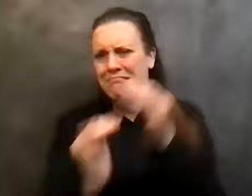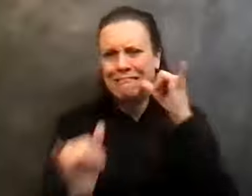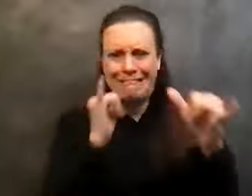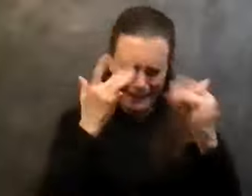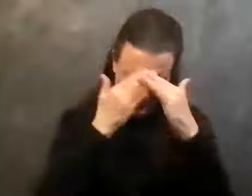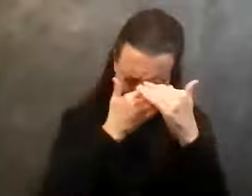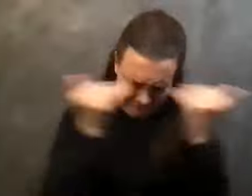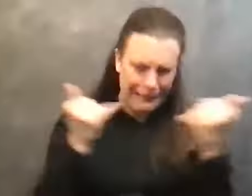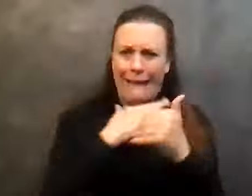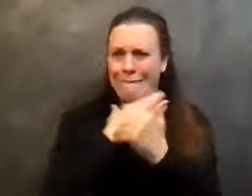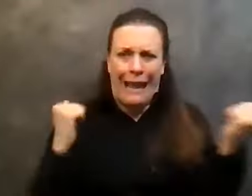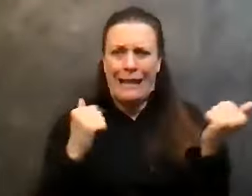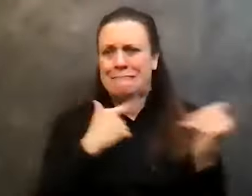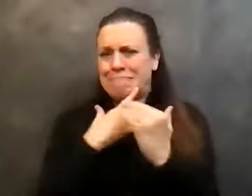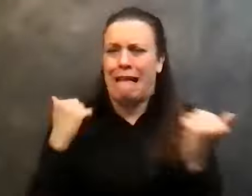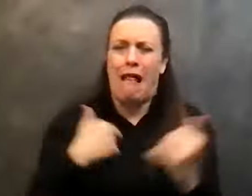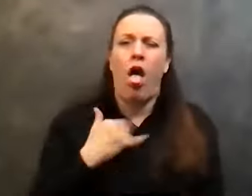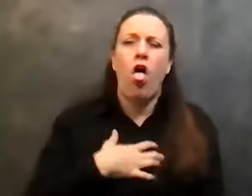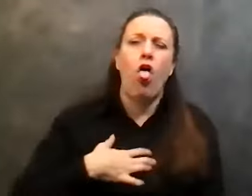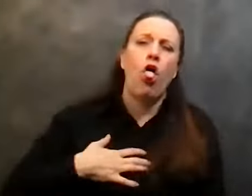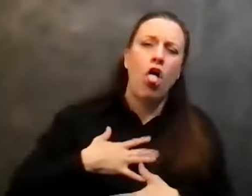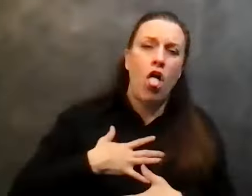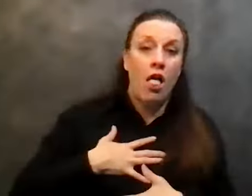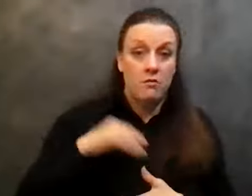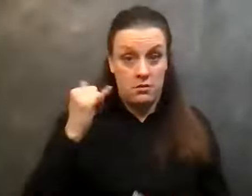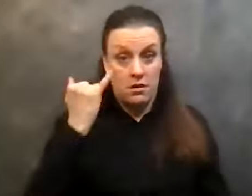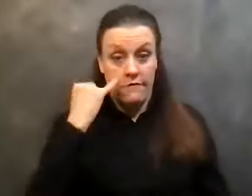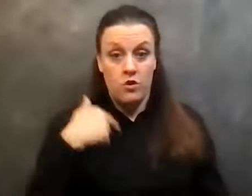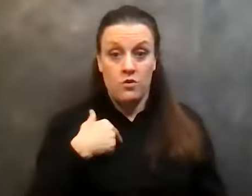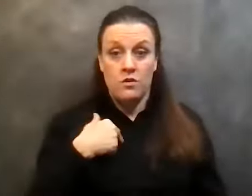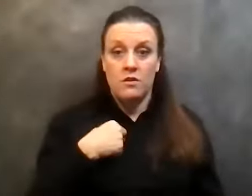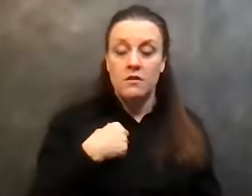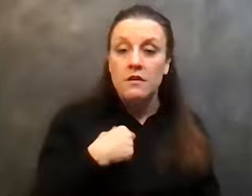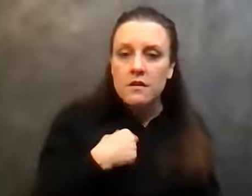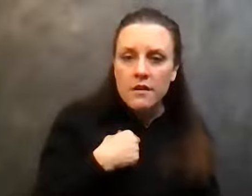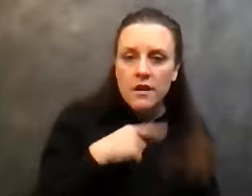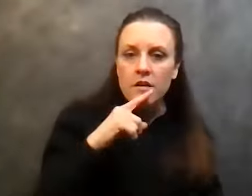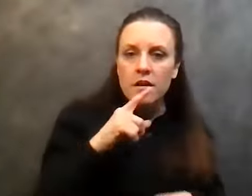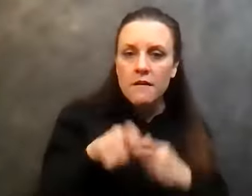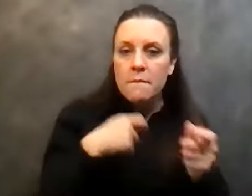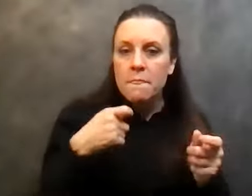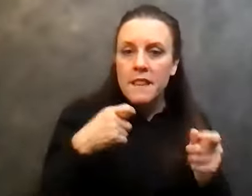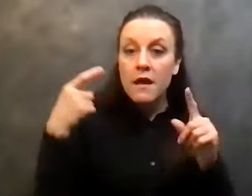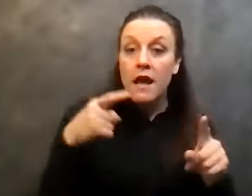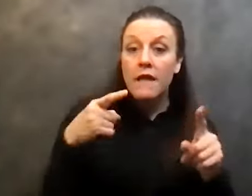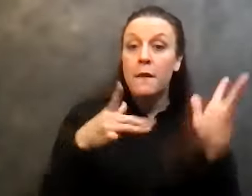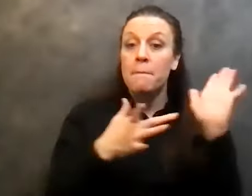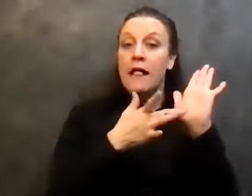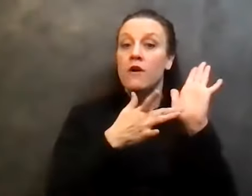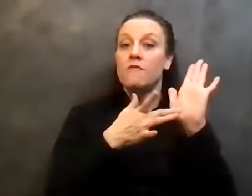I mean it. If you had a lie detector, and you wrapped it around my wrist, and the polygraph guy goes, Chris, are you going to